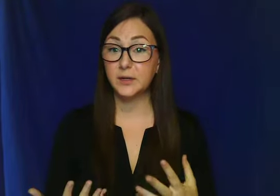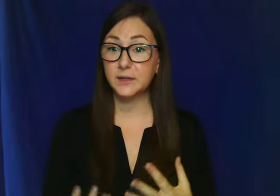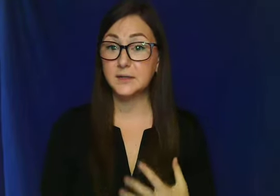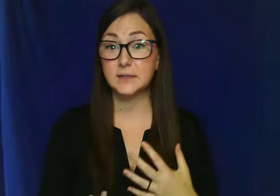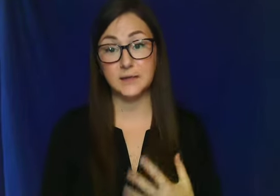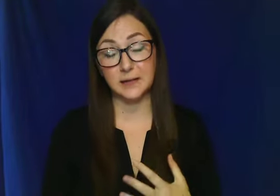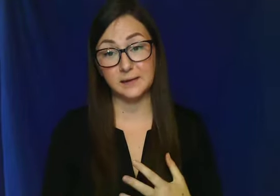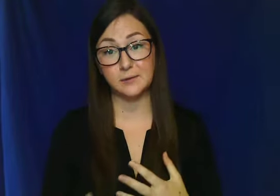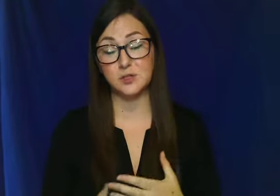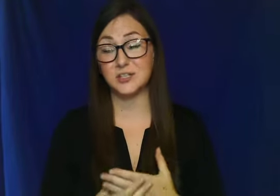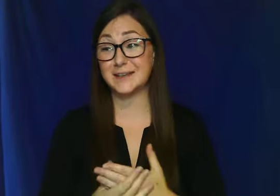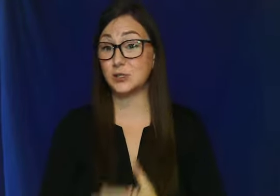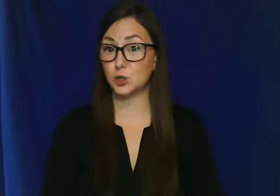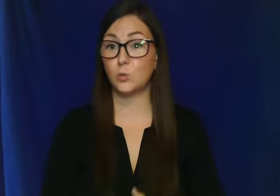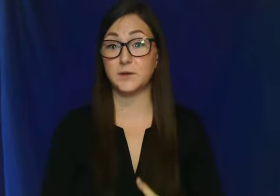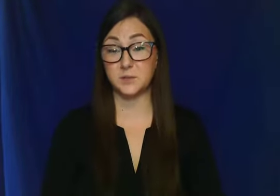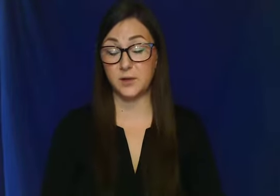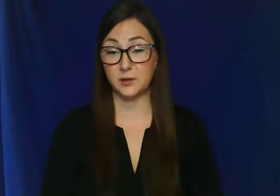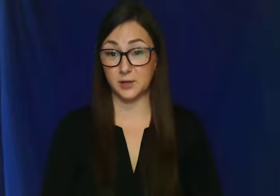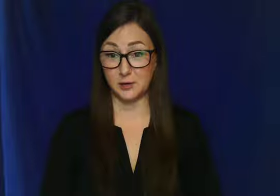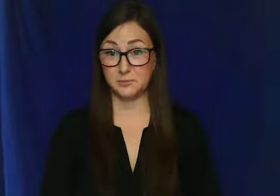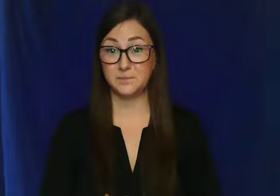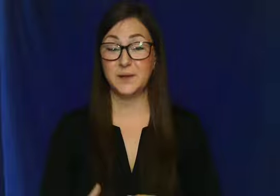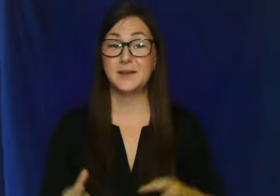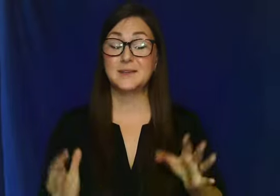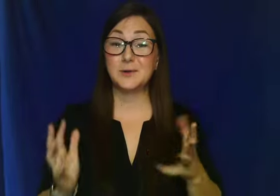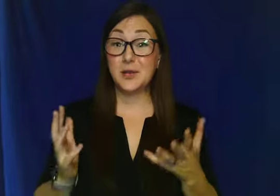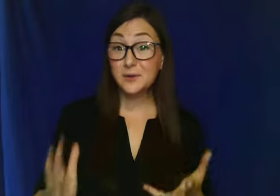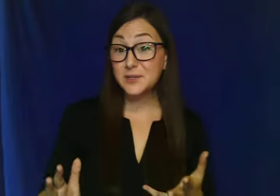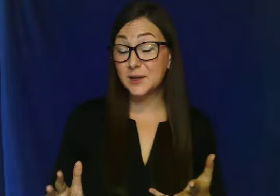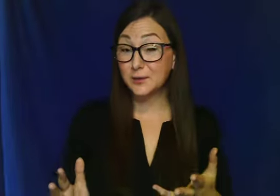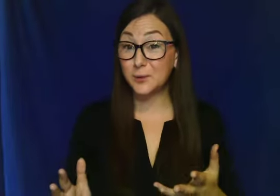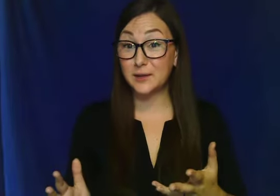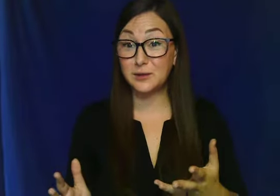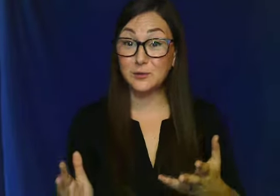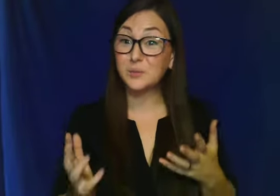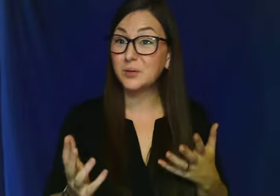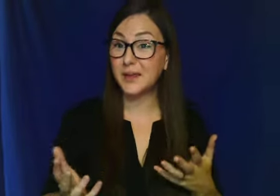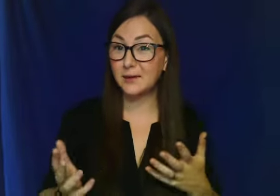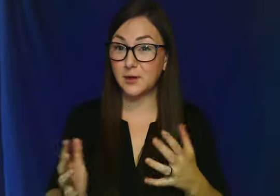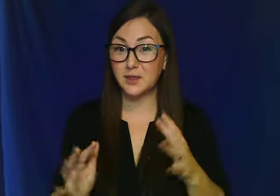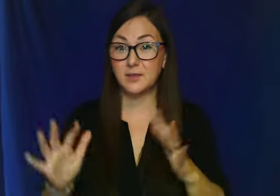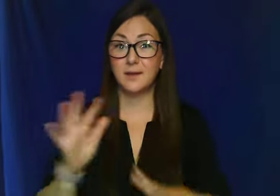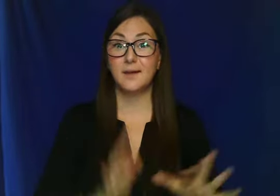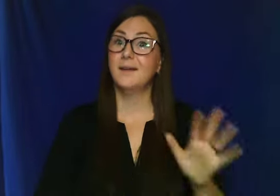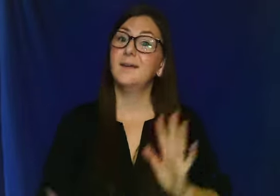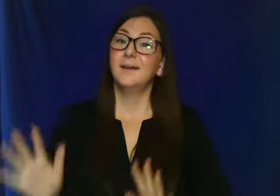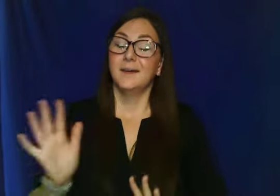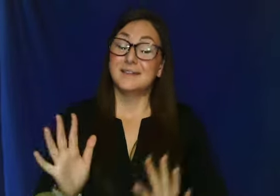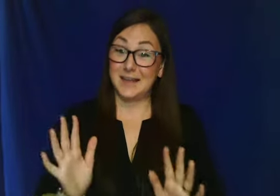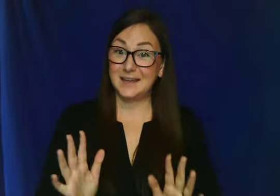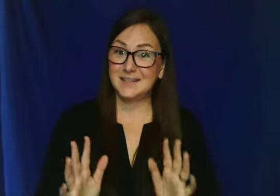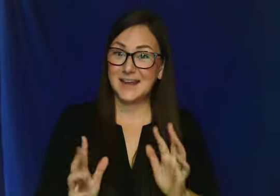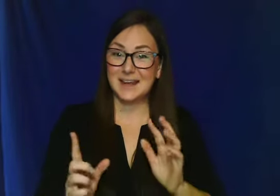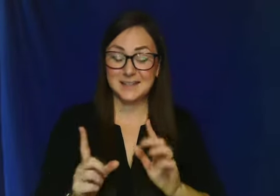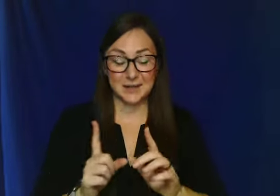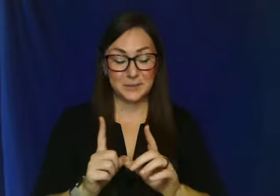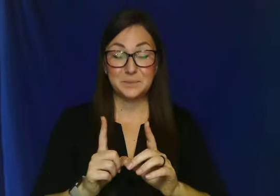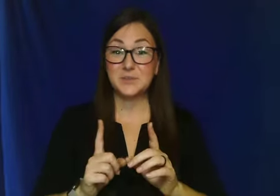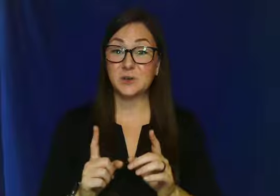into sign language as I don't want to be alone. So here's another way that you can play with signs in ASL. So